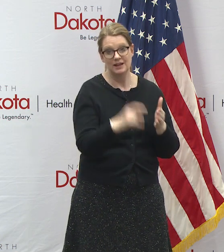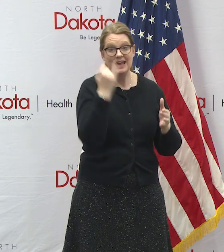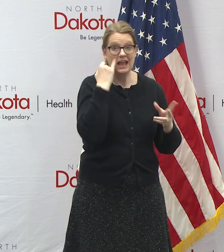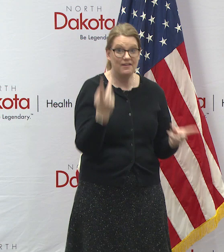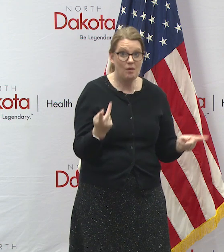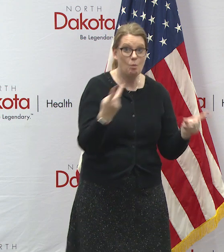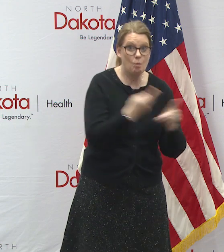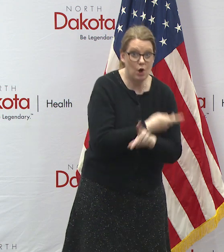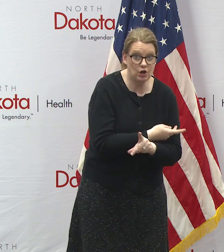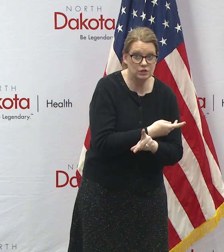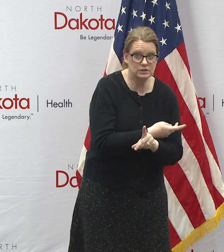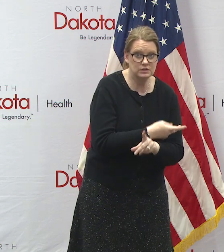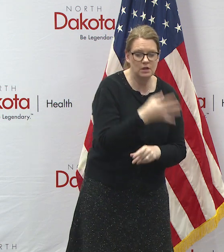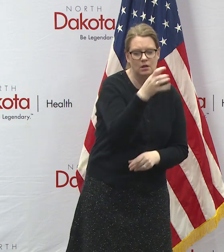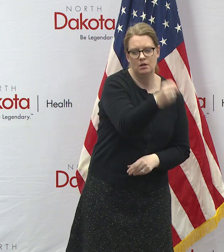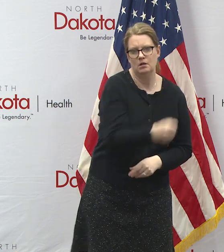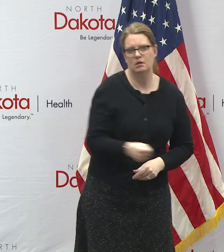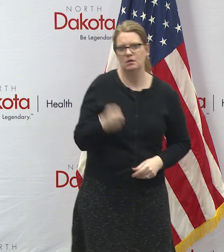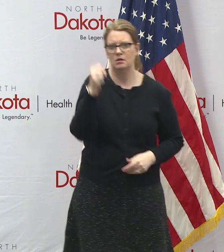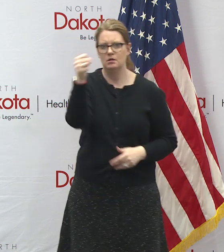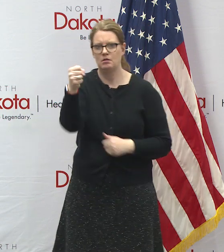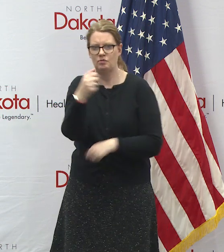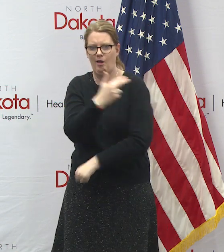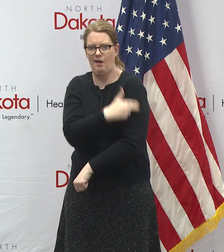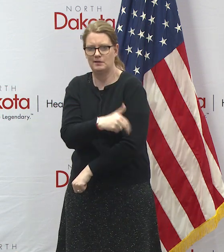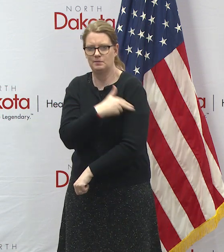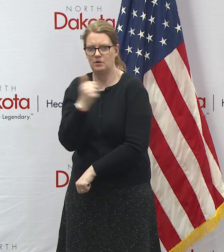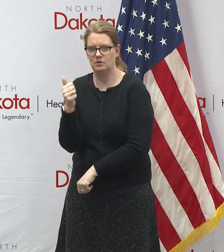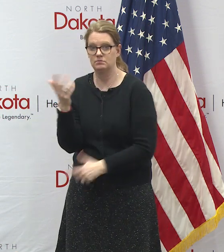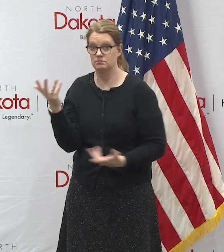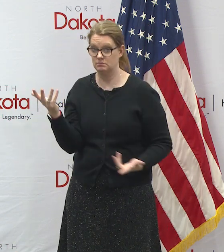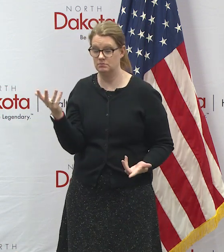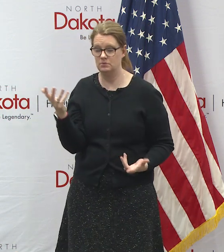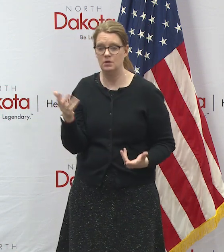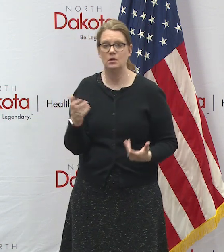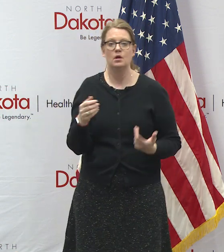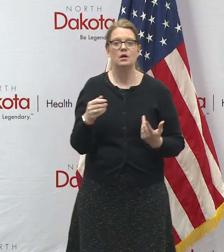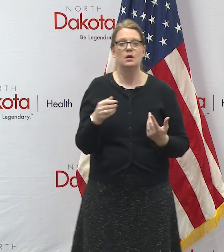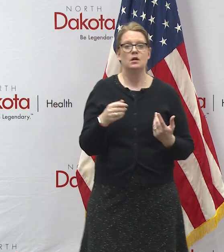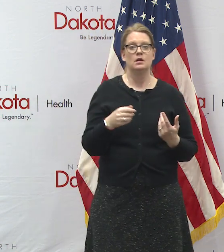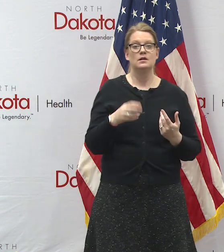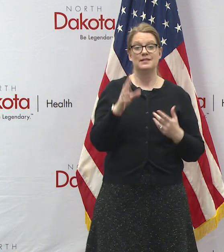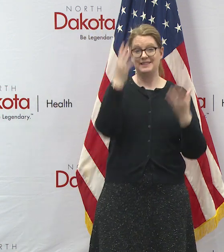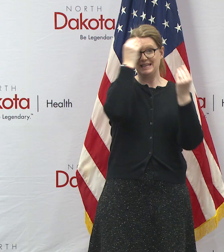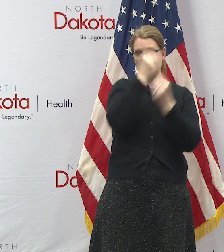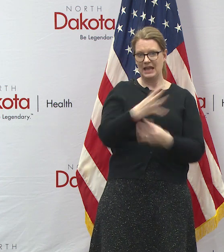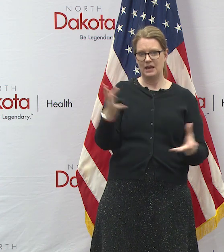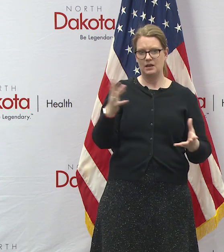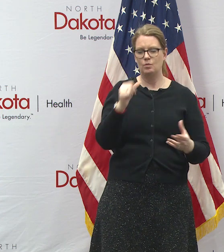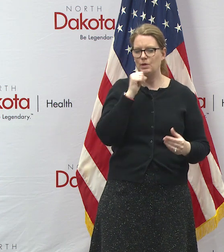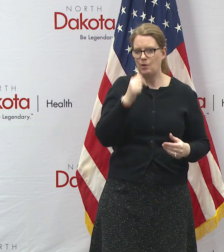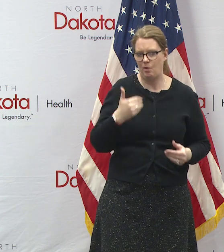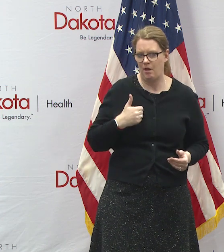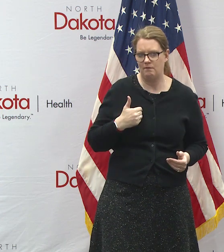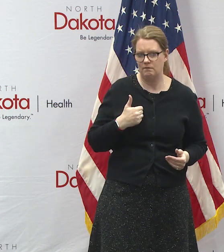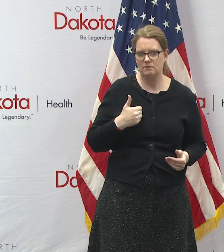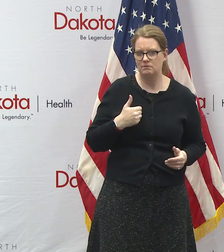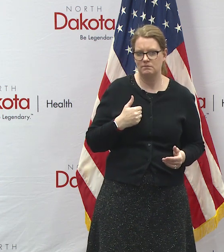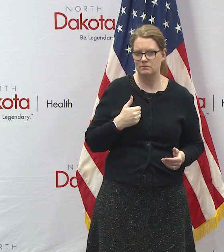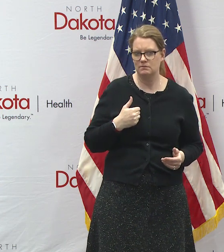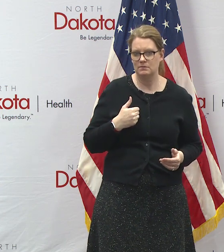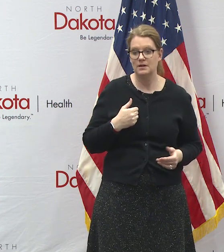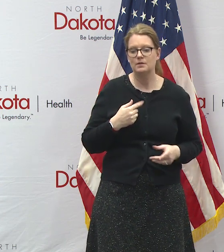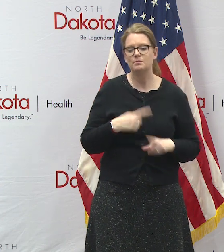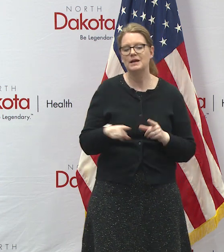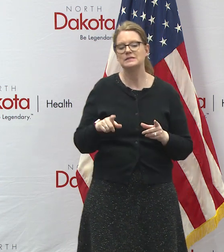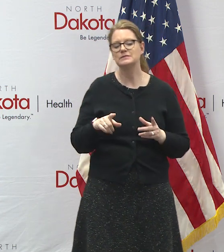when they would come and be you know become hospitalized so uh we we we we don't have the data but we have a presumption that just like